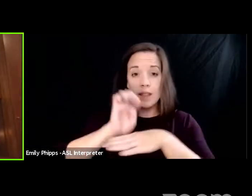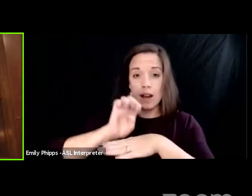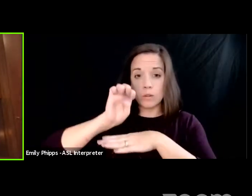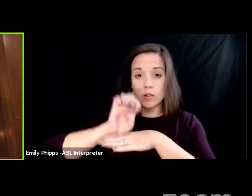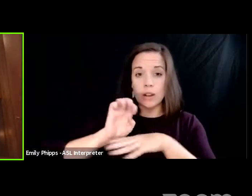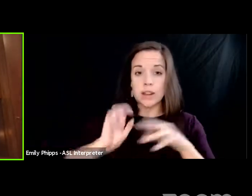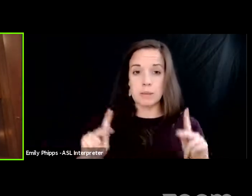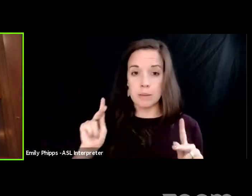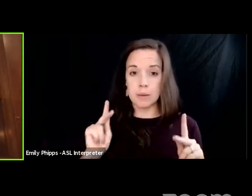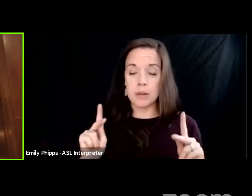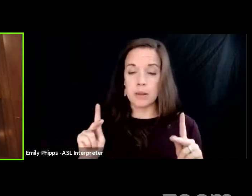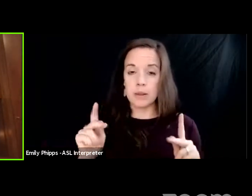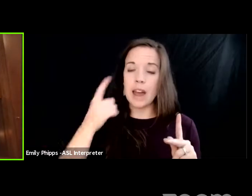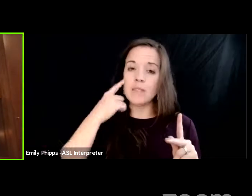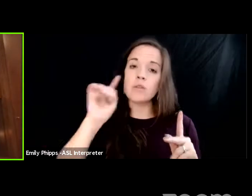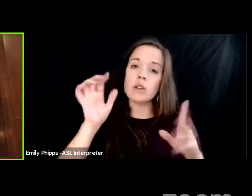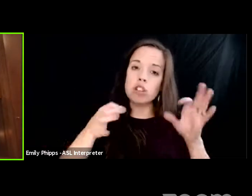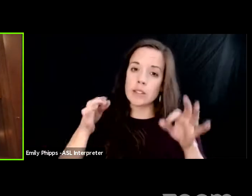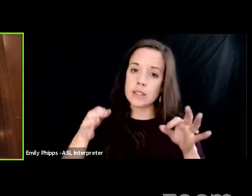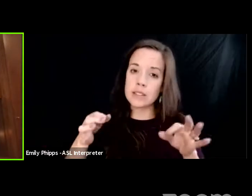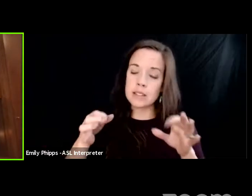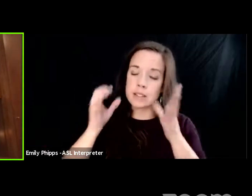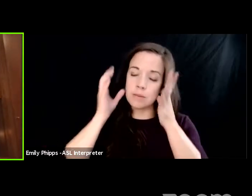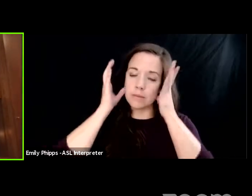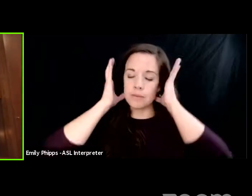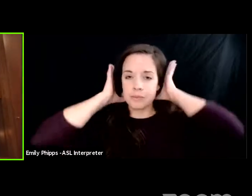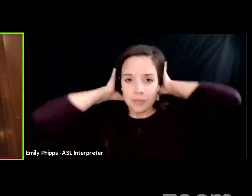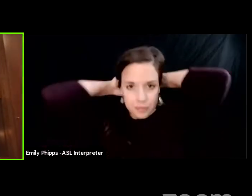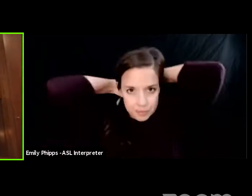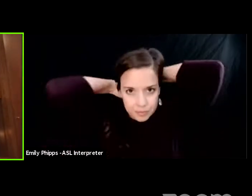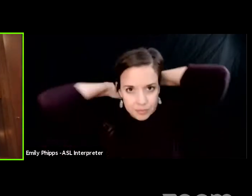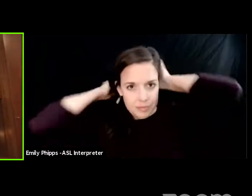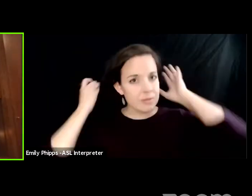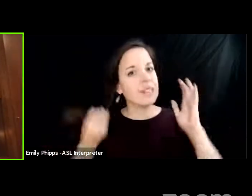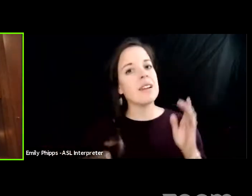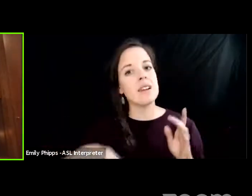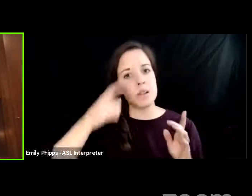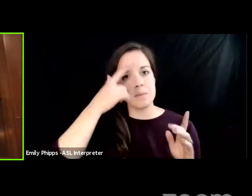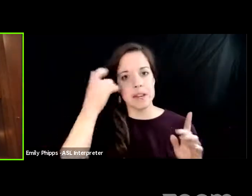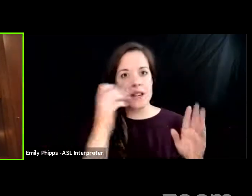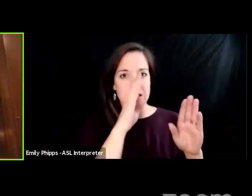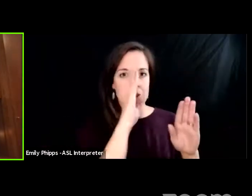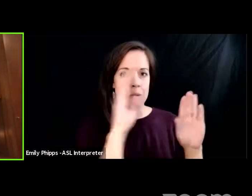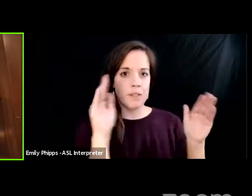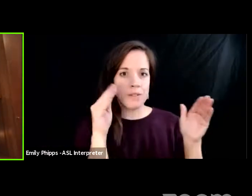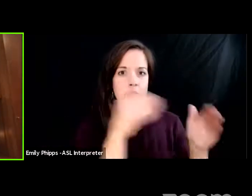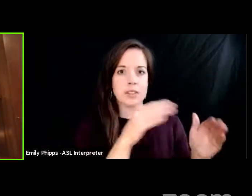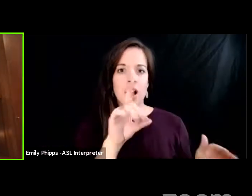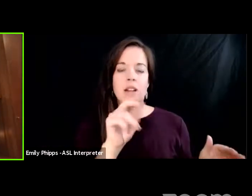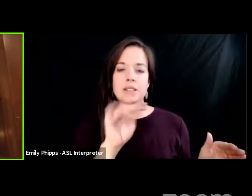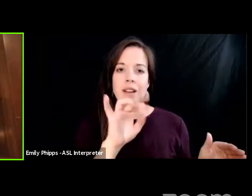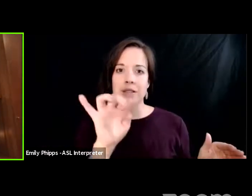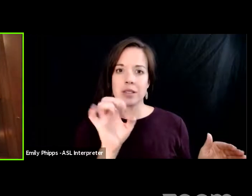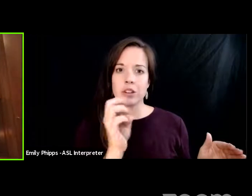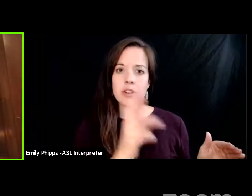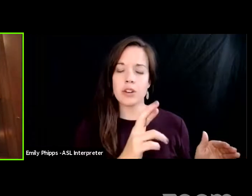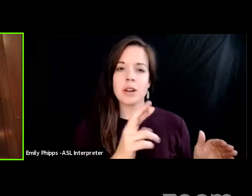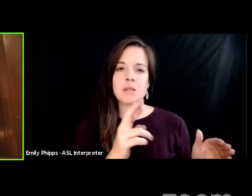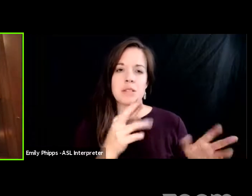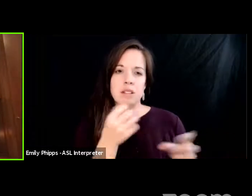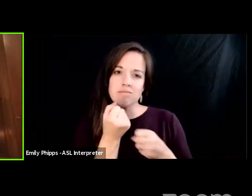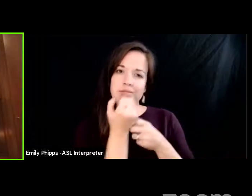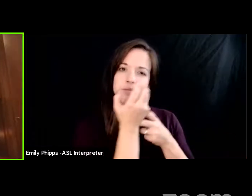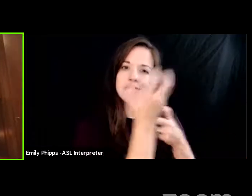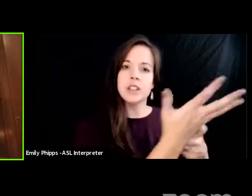and for justice because by targeting donzinger the to the extent that they have by unleashing this